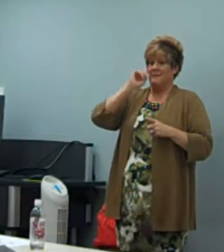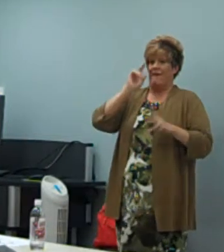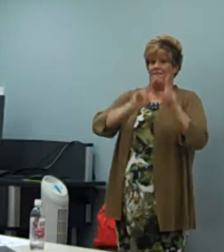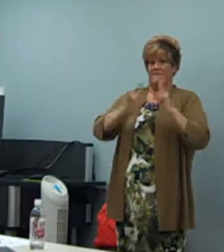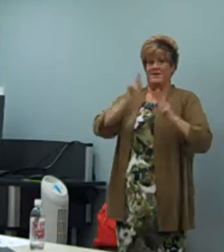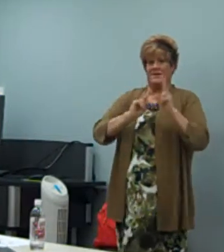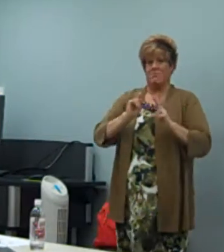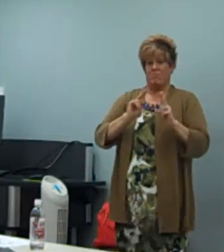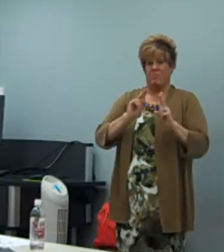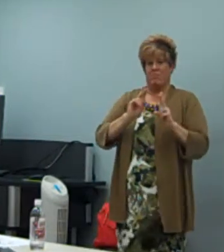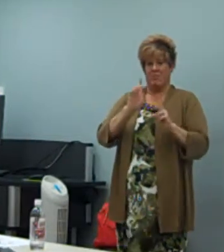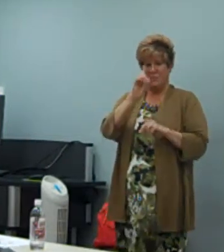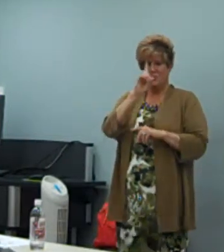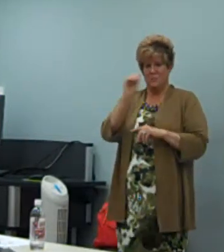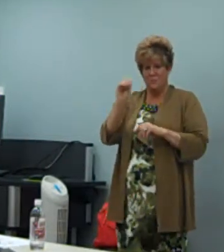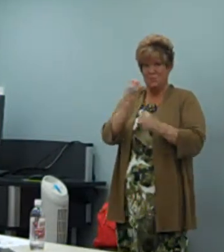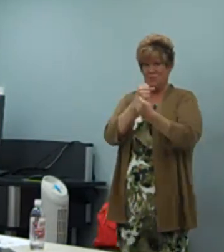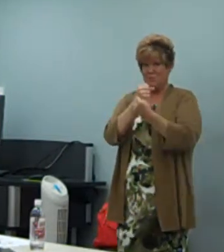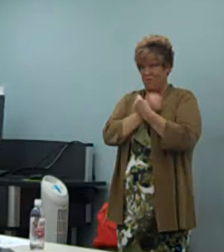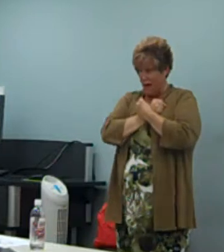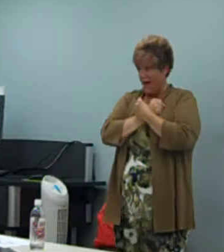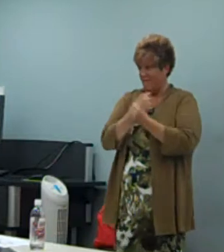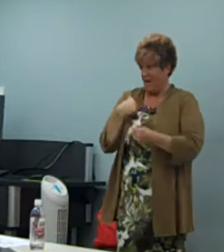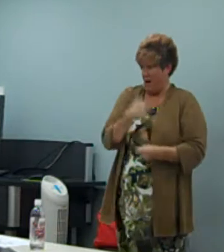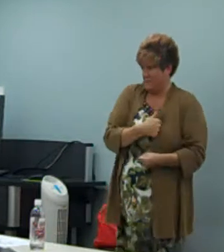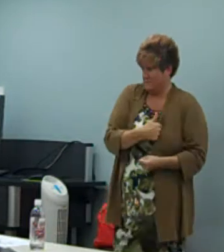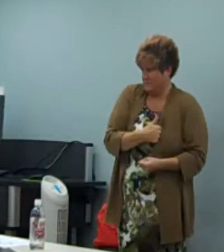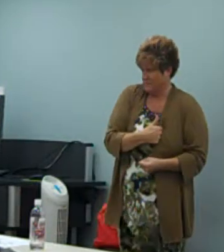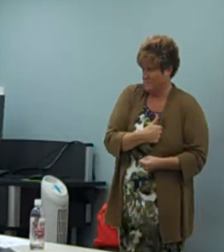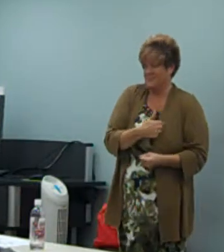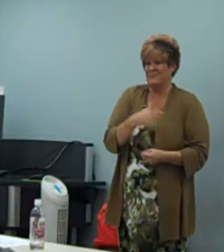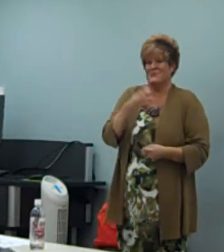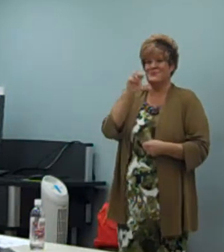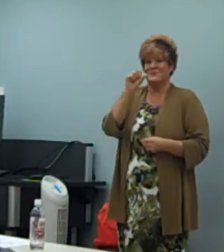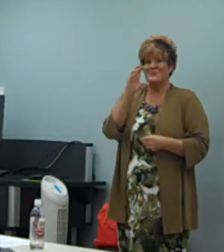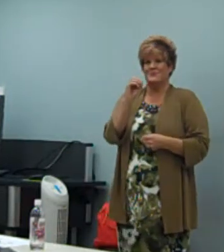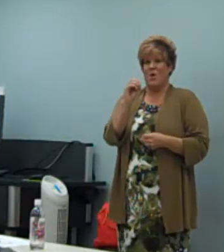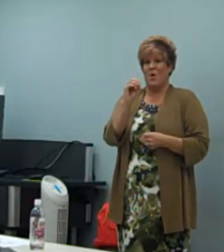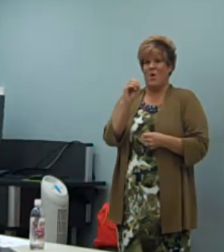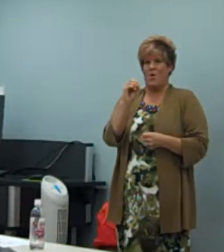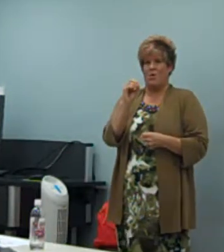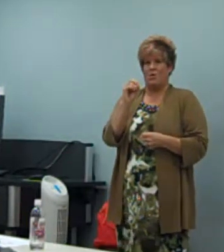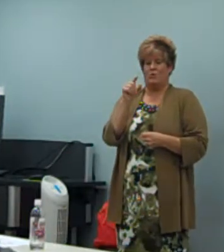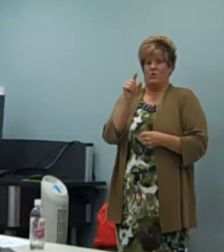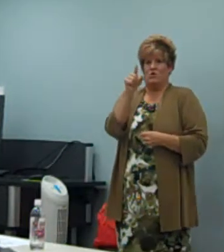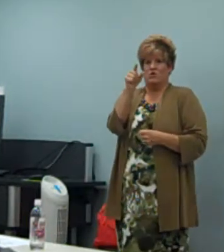You know, the famous saying, you always hurt the ones that you love, they do love us, so,